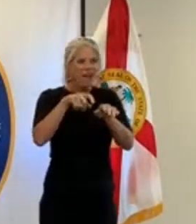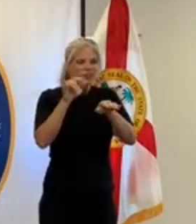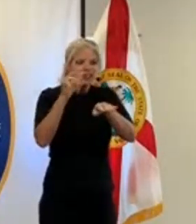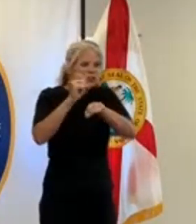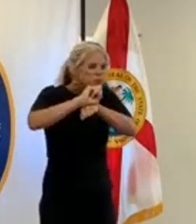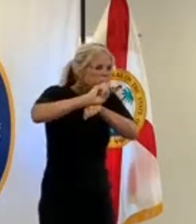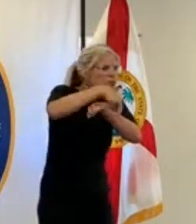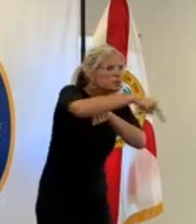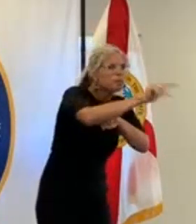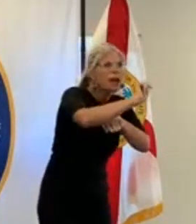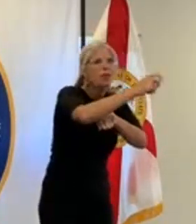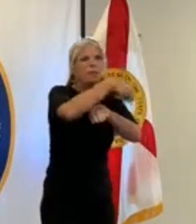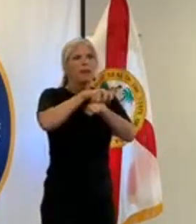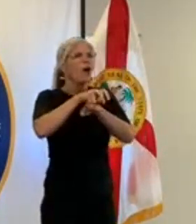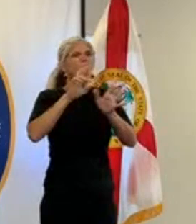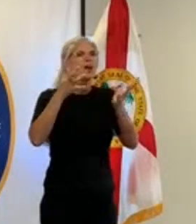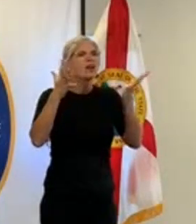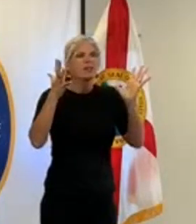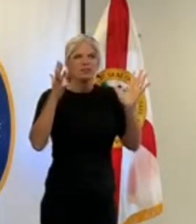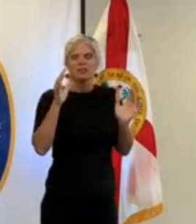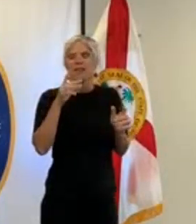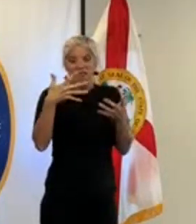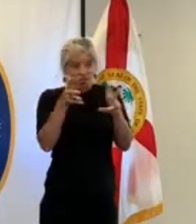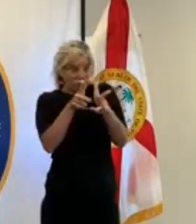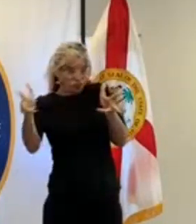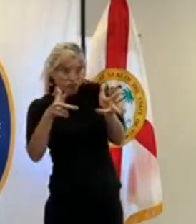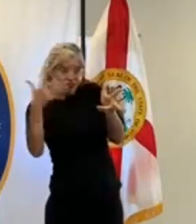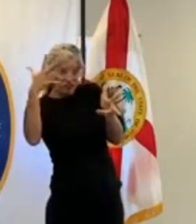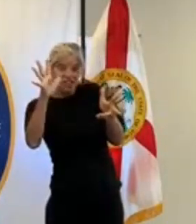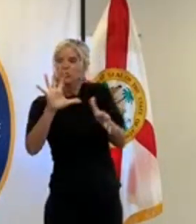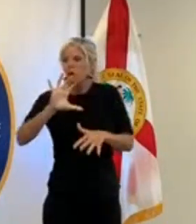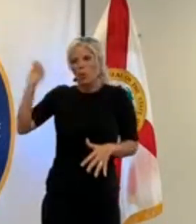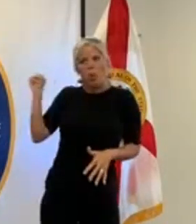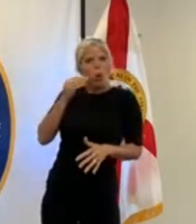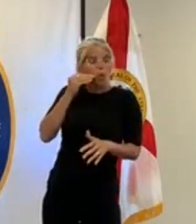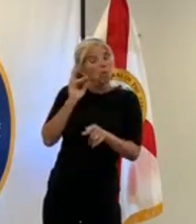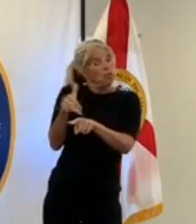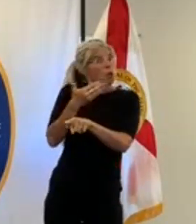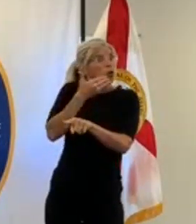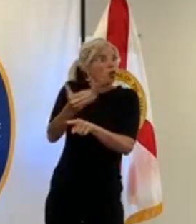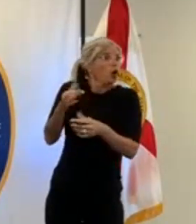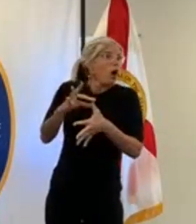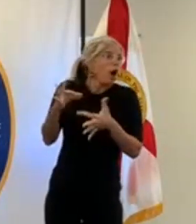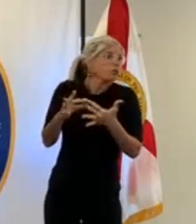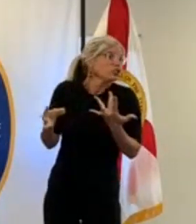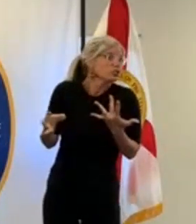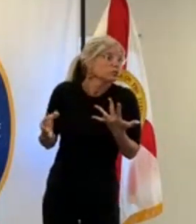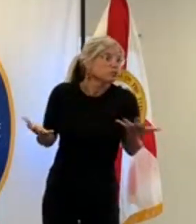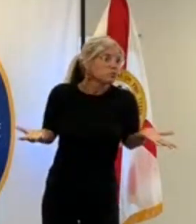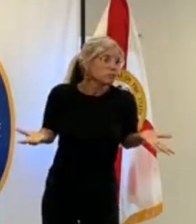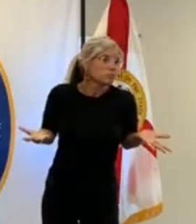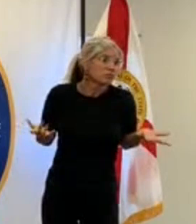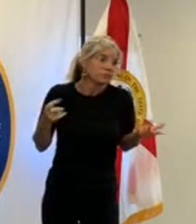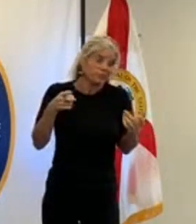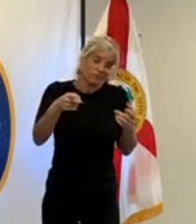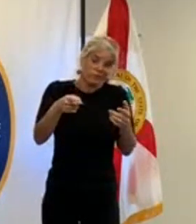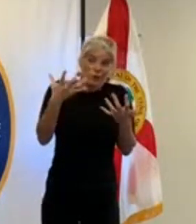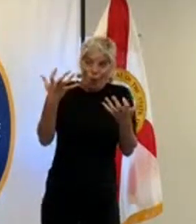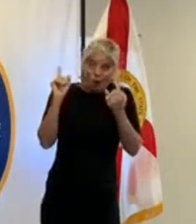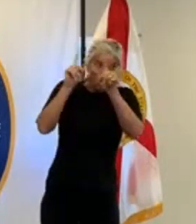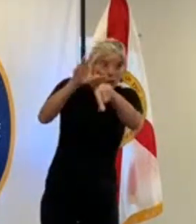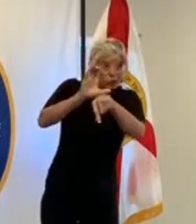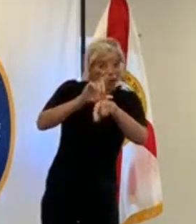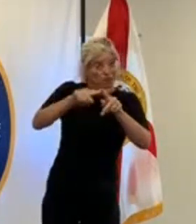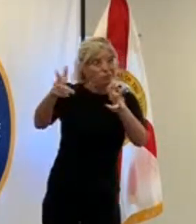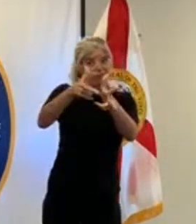uh return home that is a viable option to take uh for those uh coming up for uh for sunday coming up good question